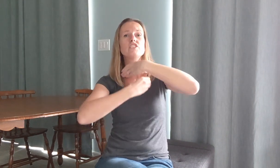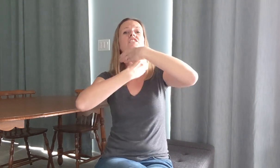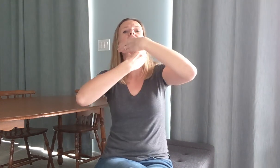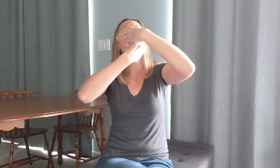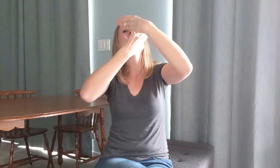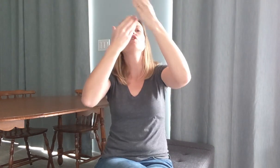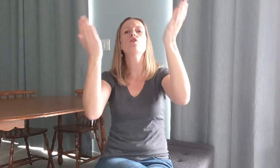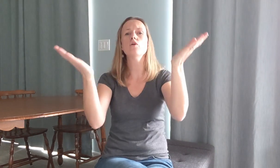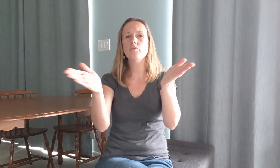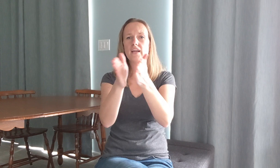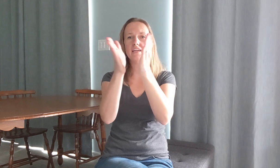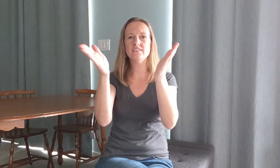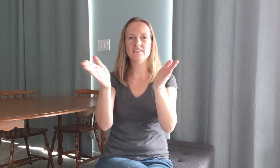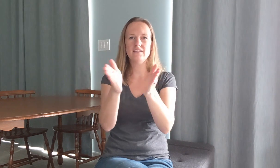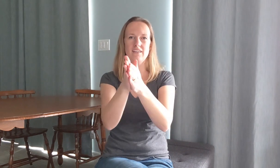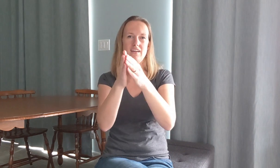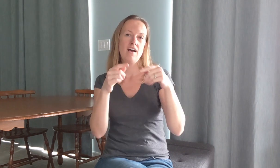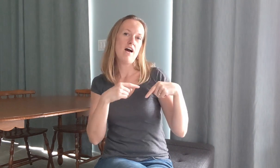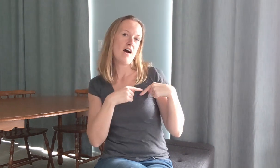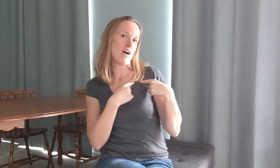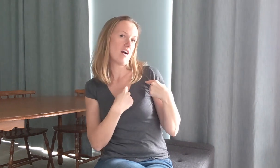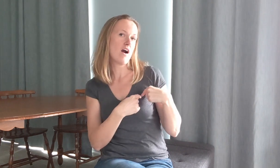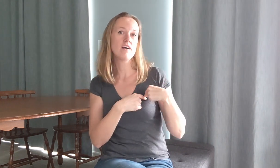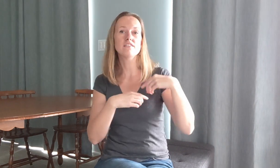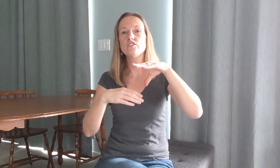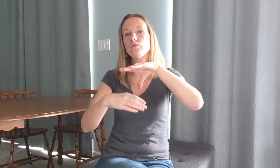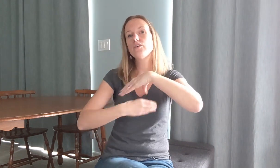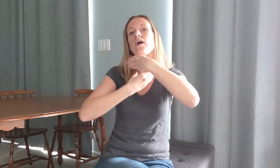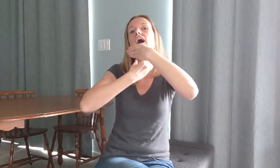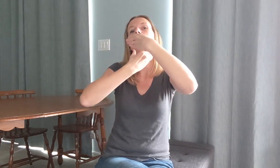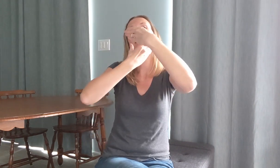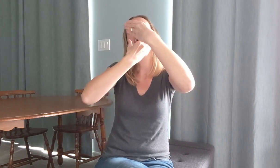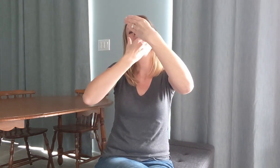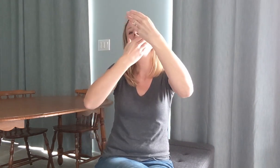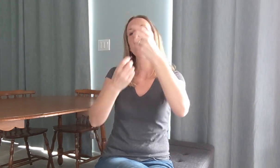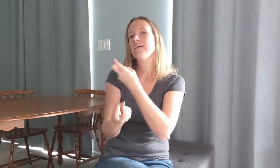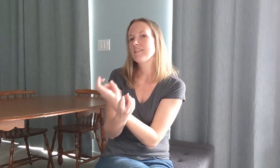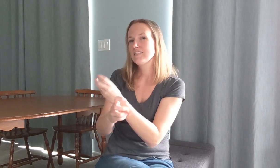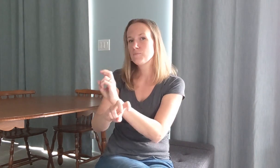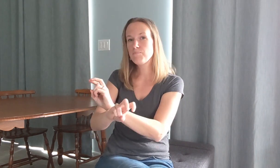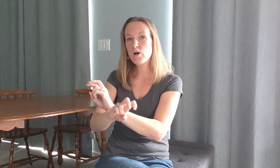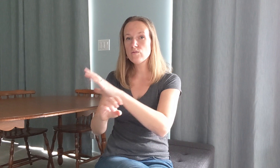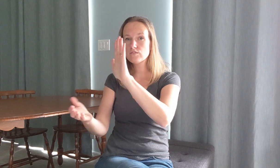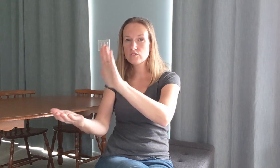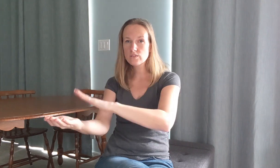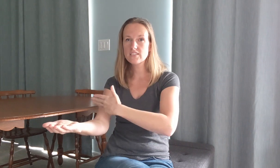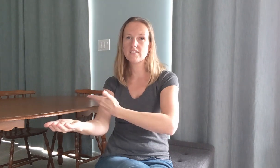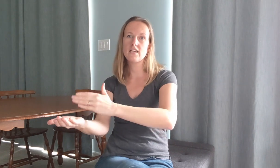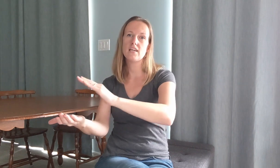shout your praise our hearts will cry these bones will sing